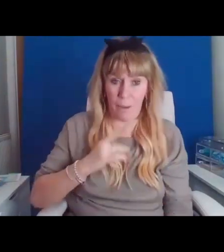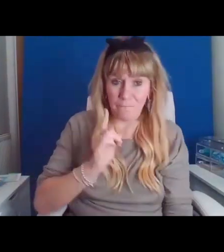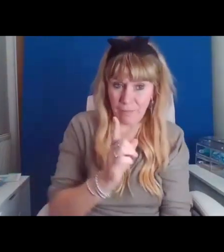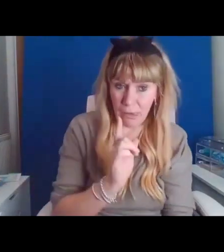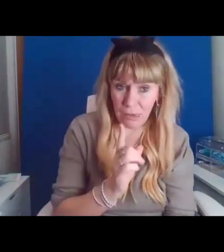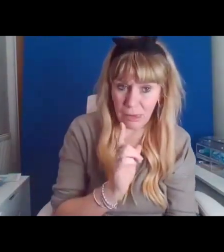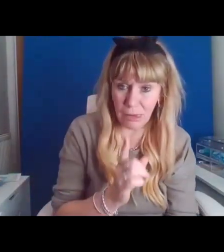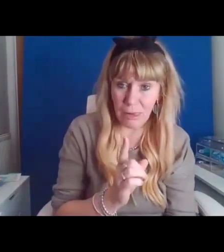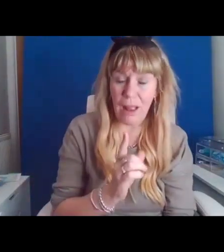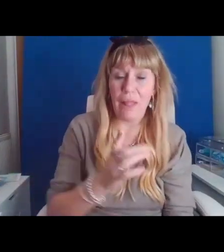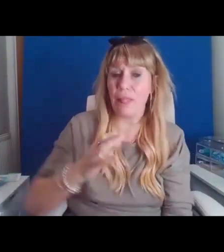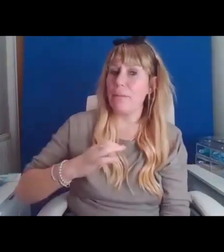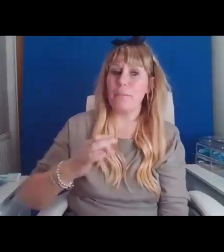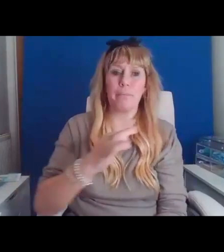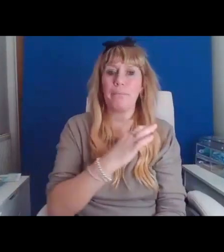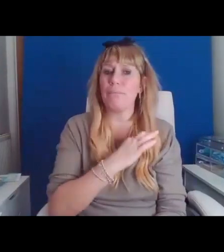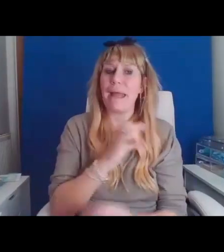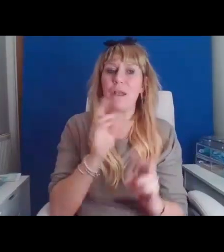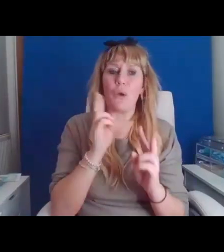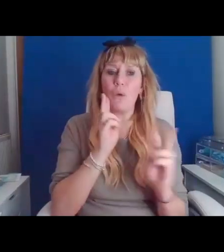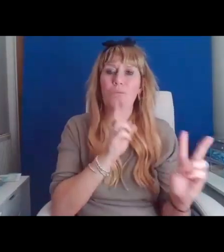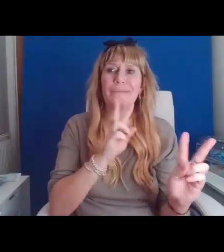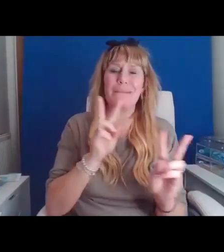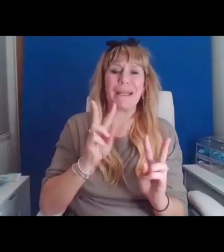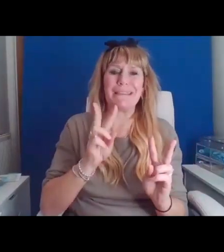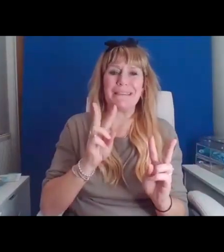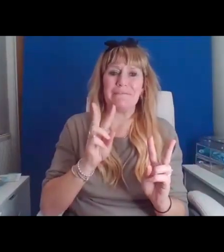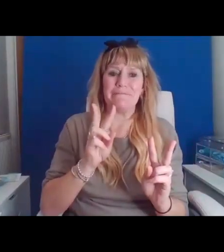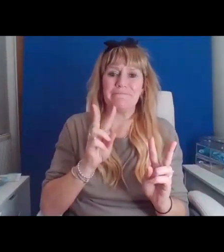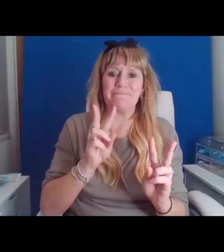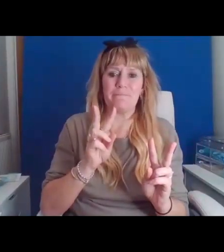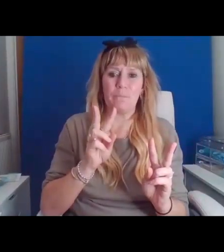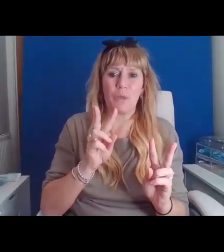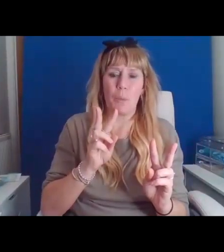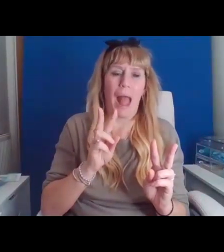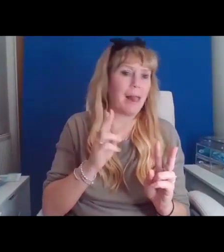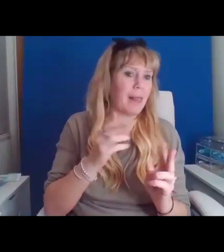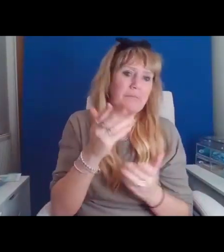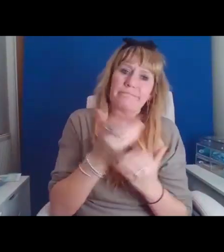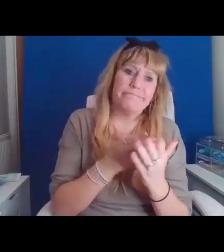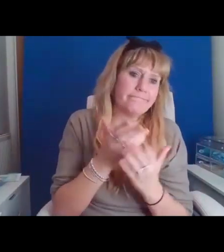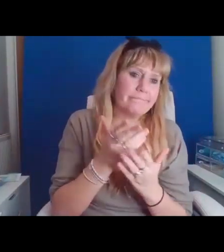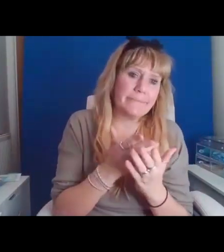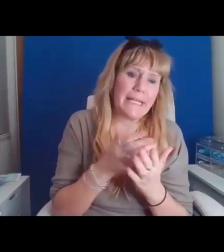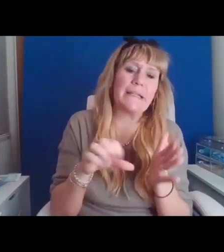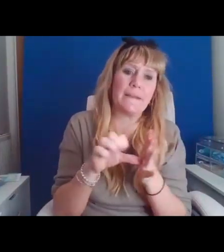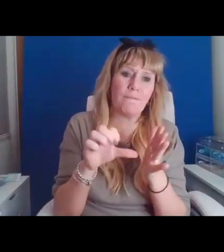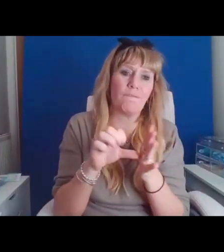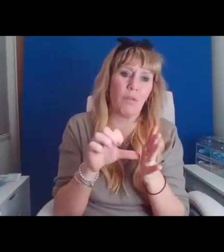And the medical perspective is a, well, we're going to talk about that, isn't it? It's a twisty one.